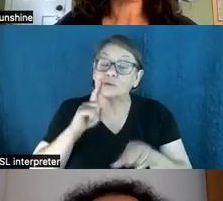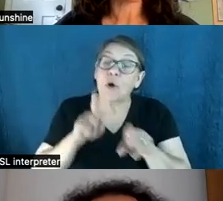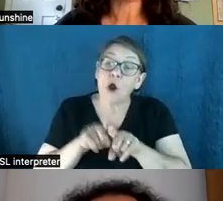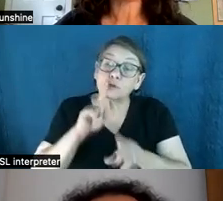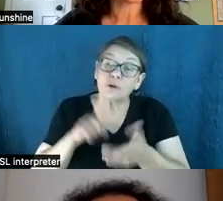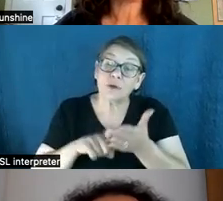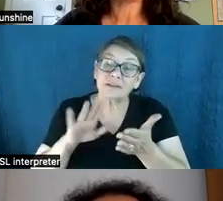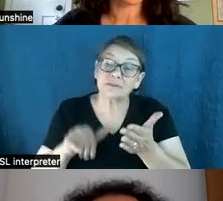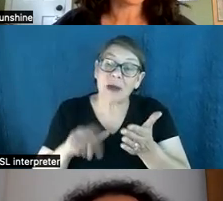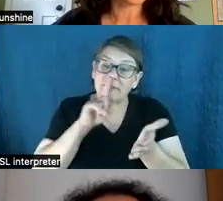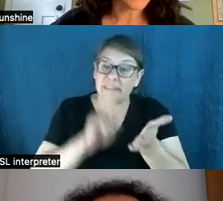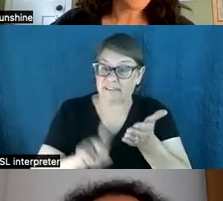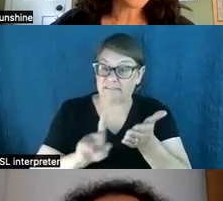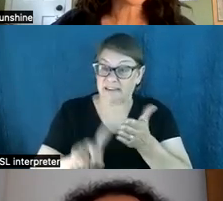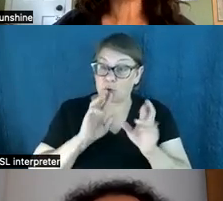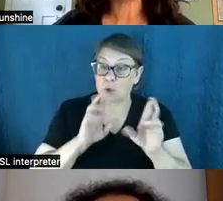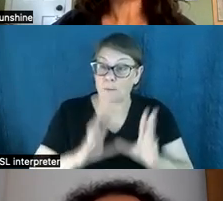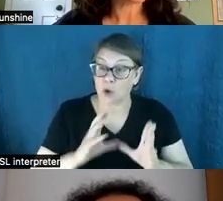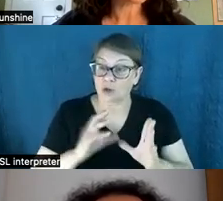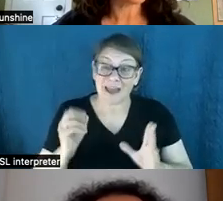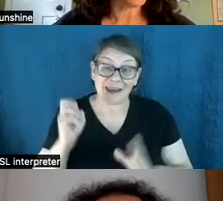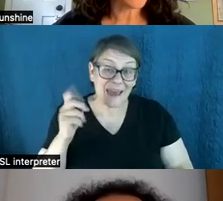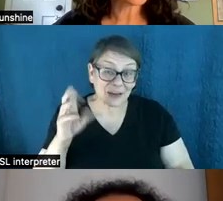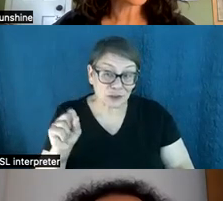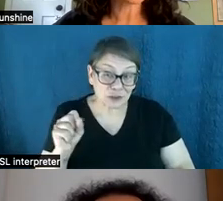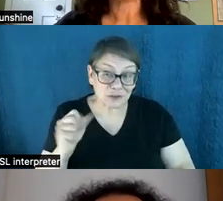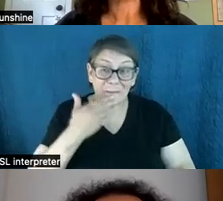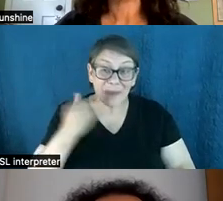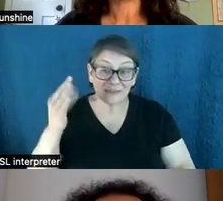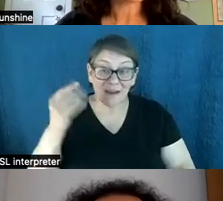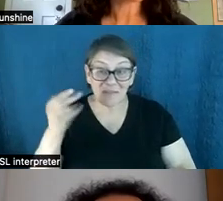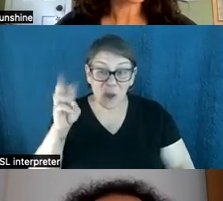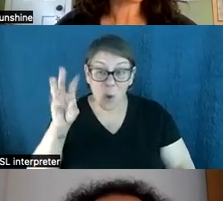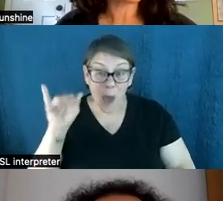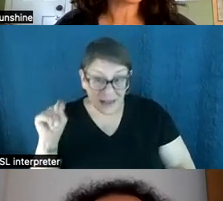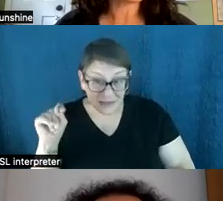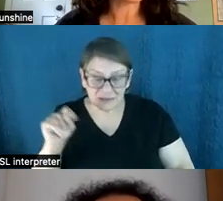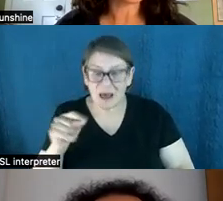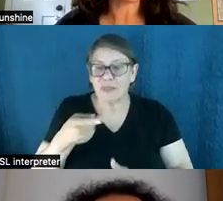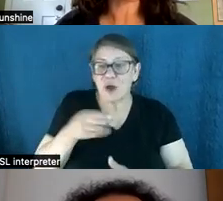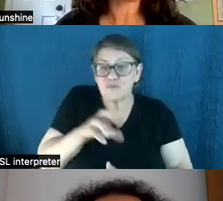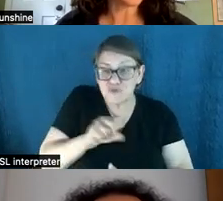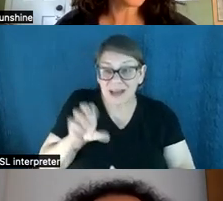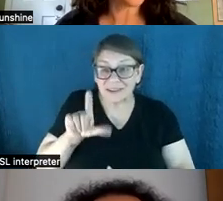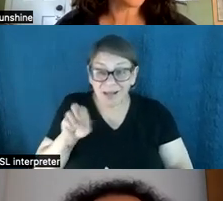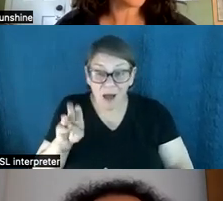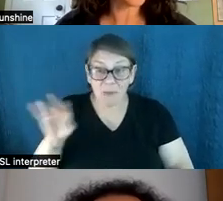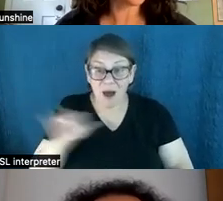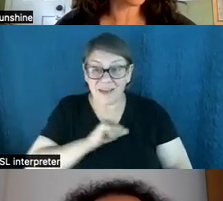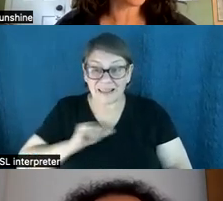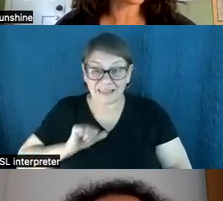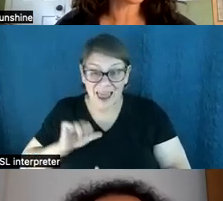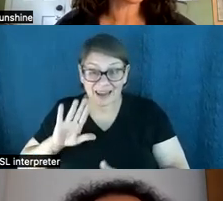by the investigative reporters and editors, Best of the West, the Press Club of Atlantic City's National